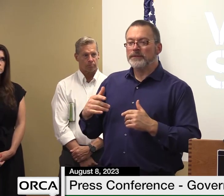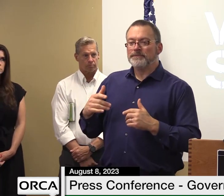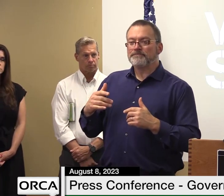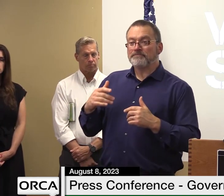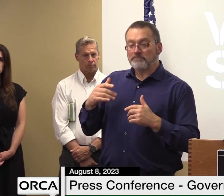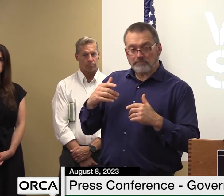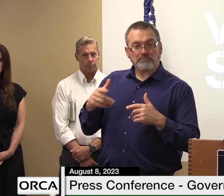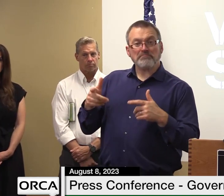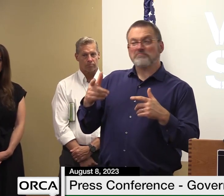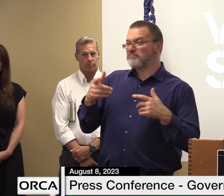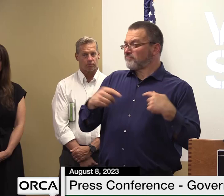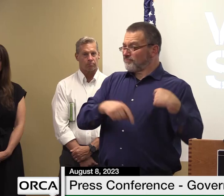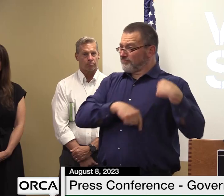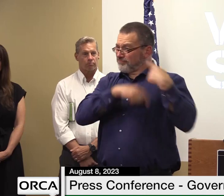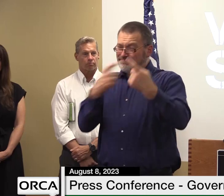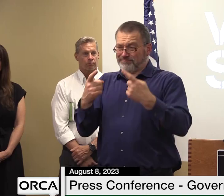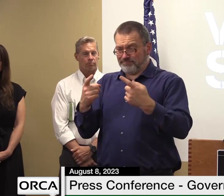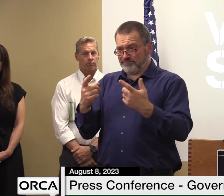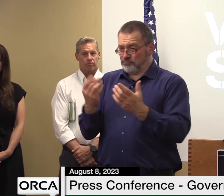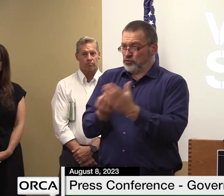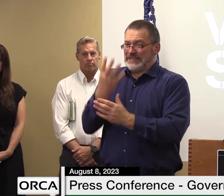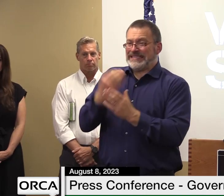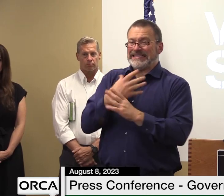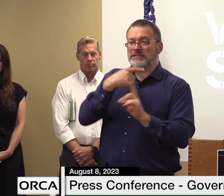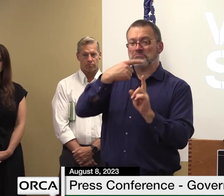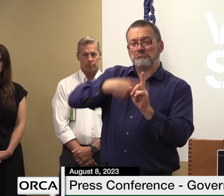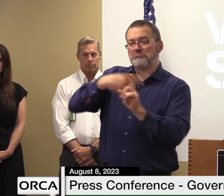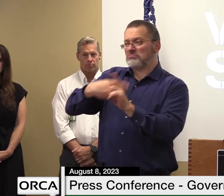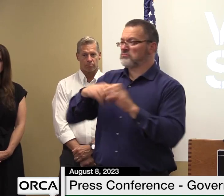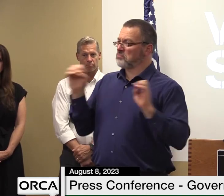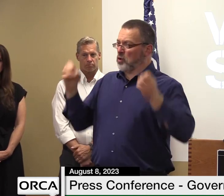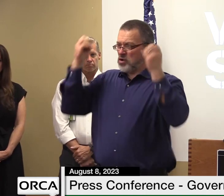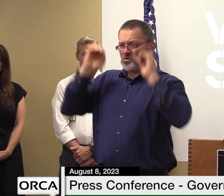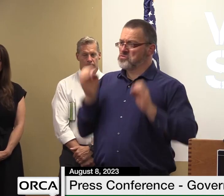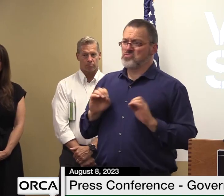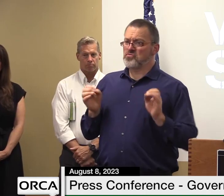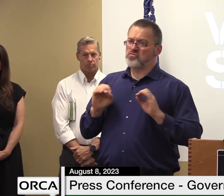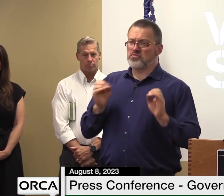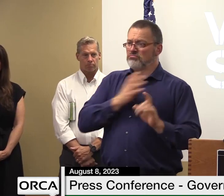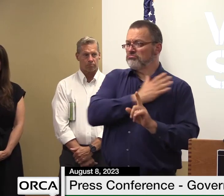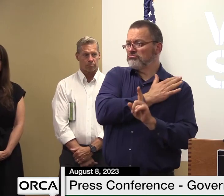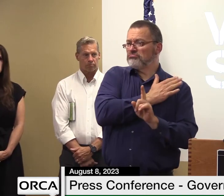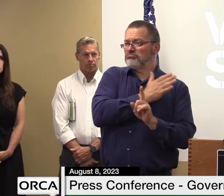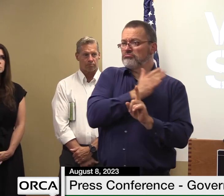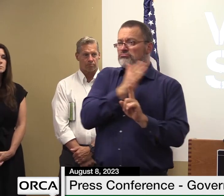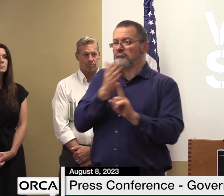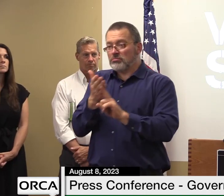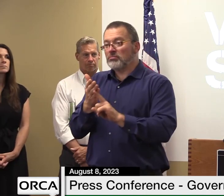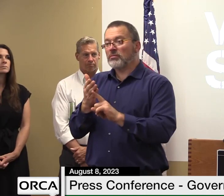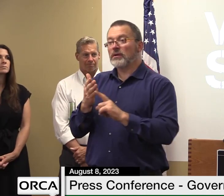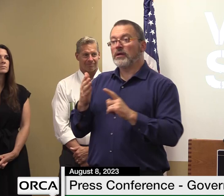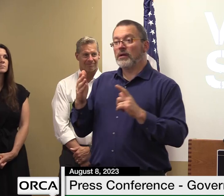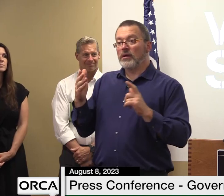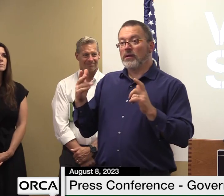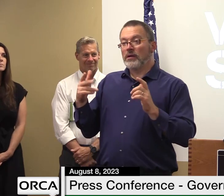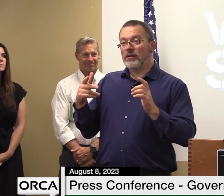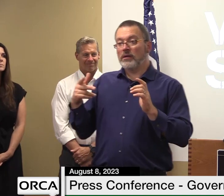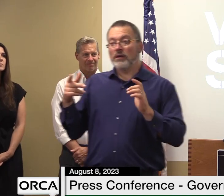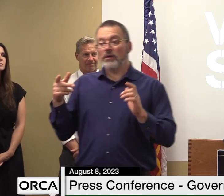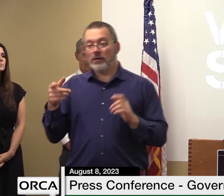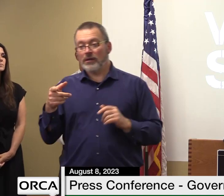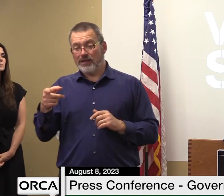waste of resources so you think it's okay that they come back on staffing and hours i'm saying i'm saying